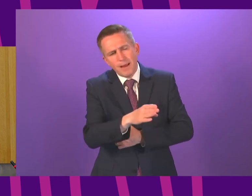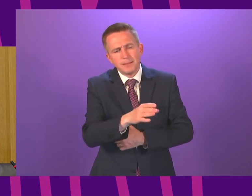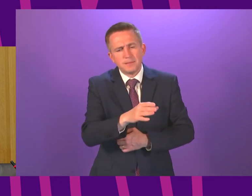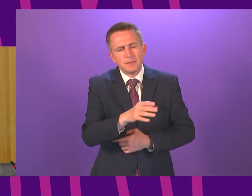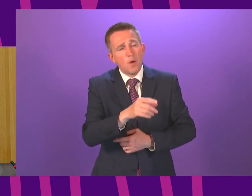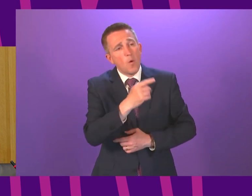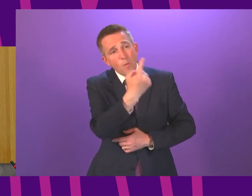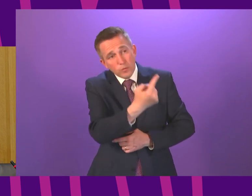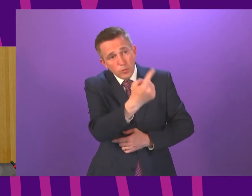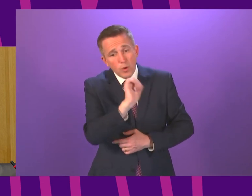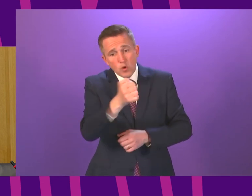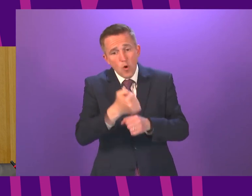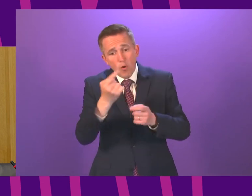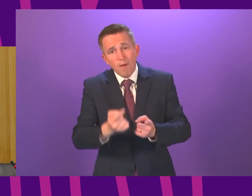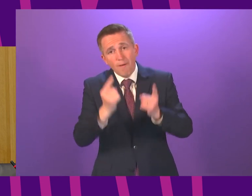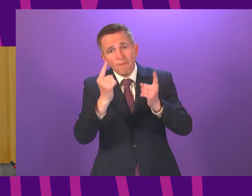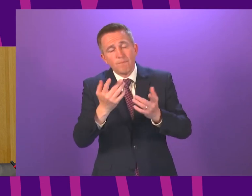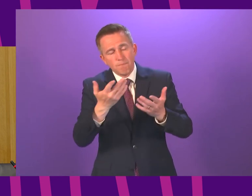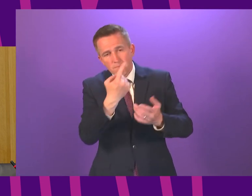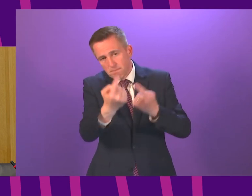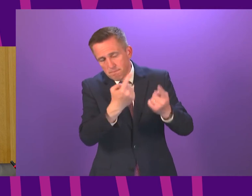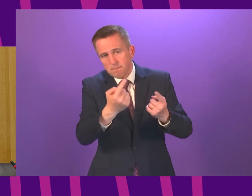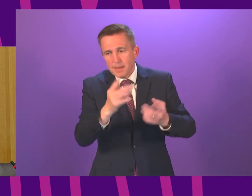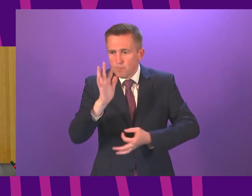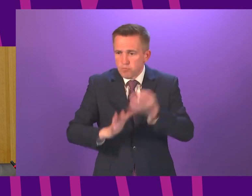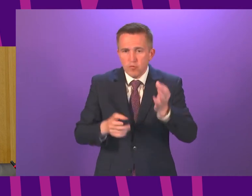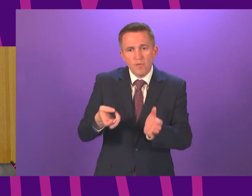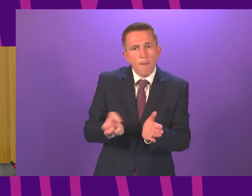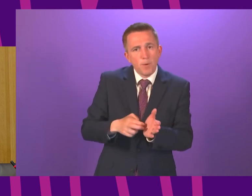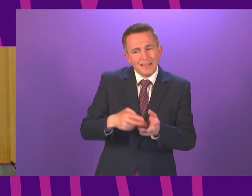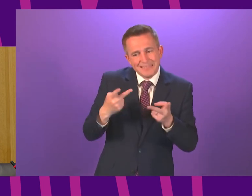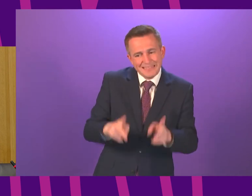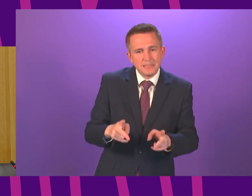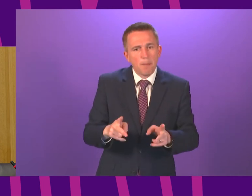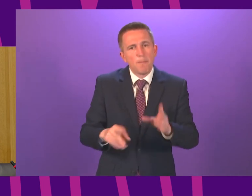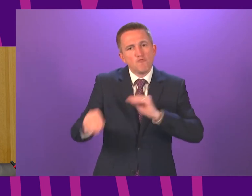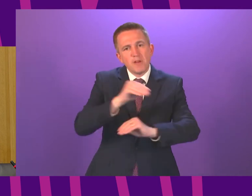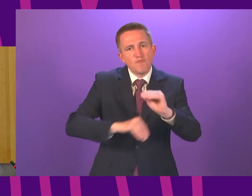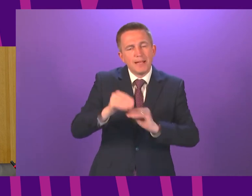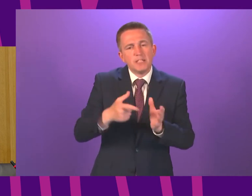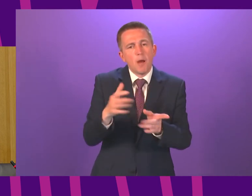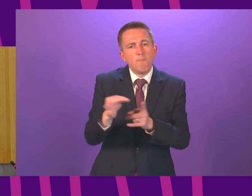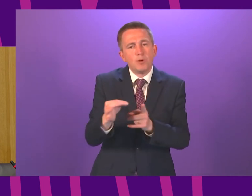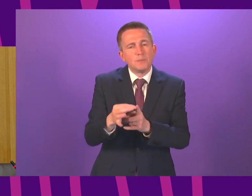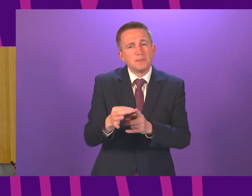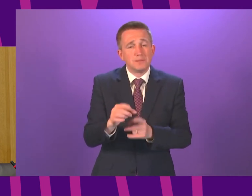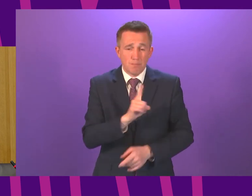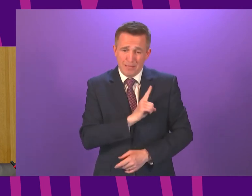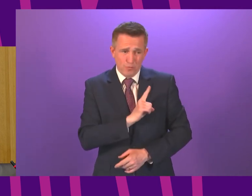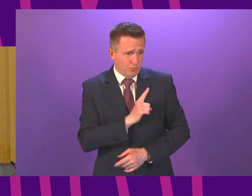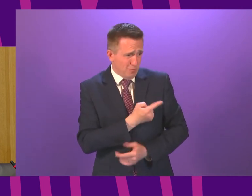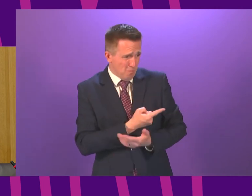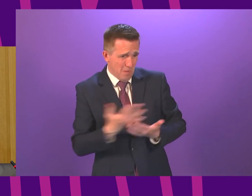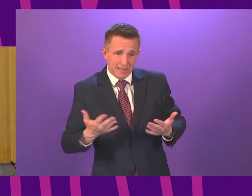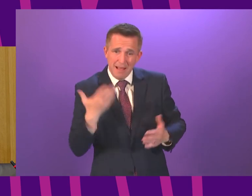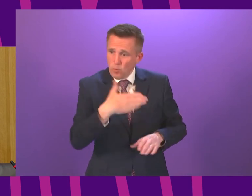and her government commit to streamlining and improving the system of booking and rearranging appointments given that many people now have work and